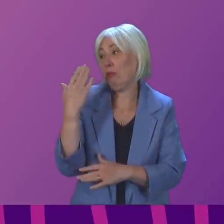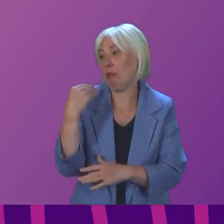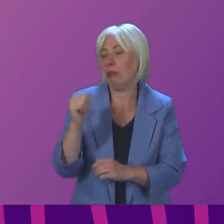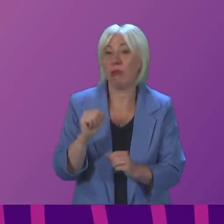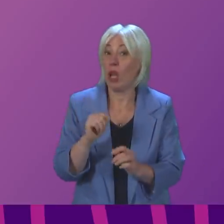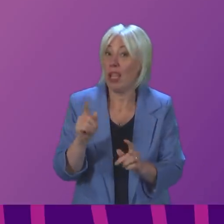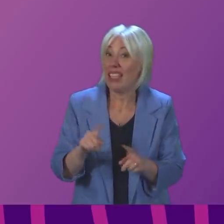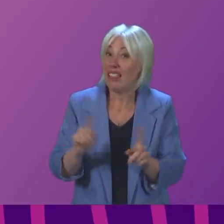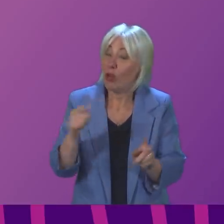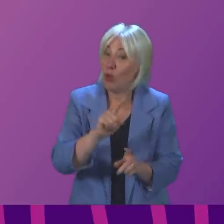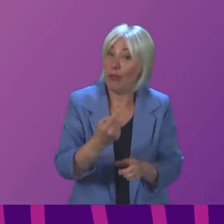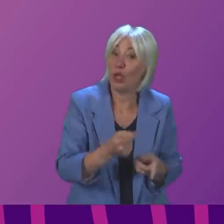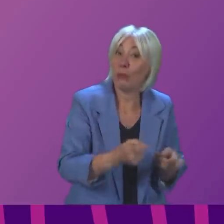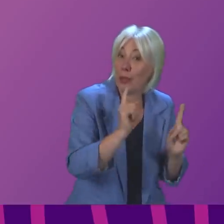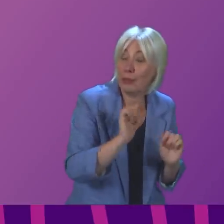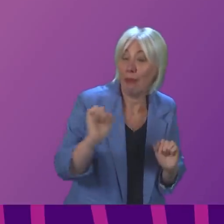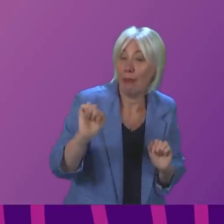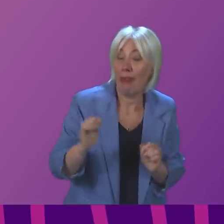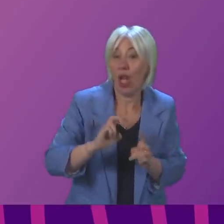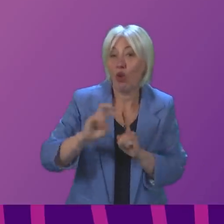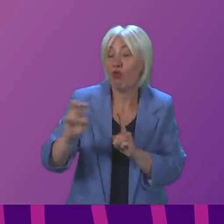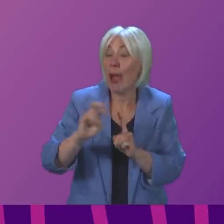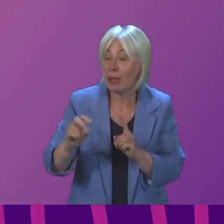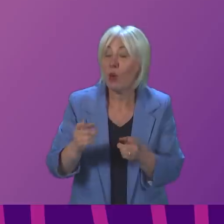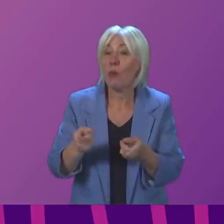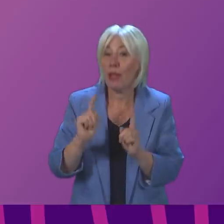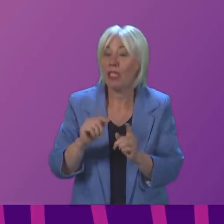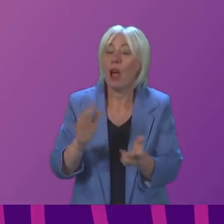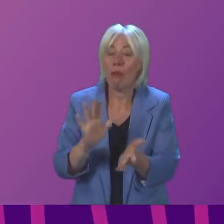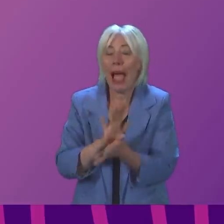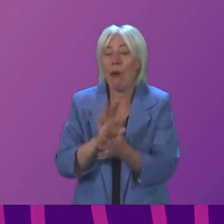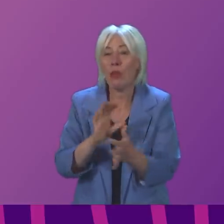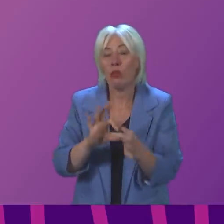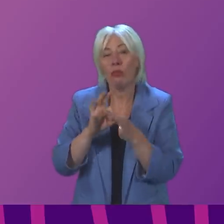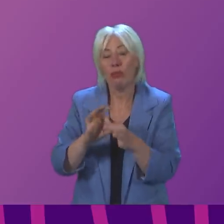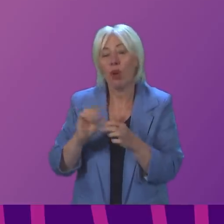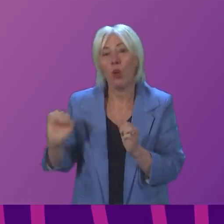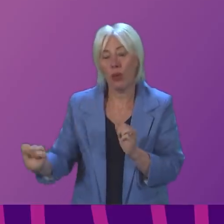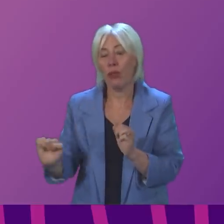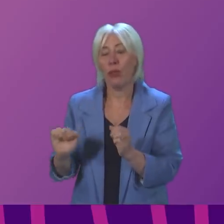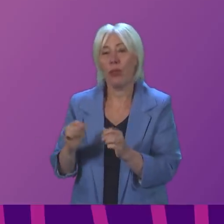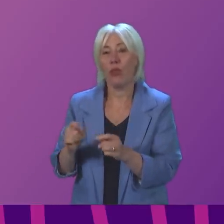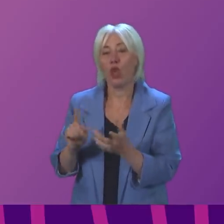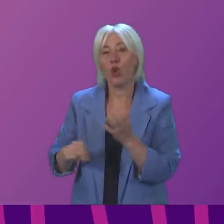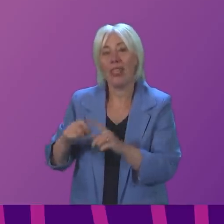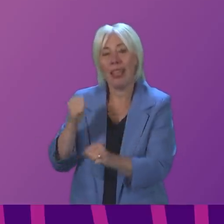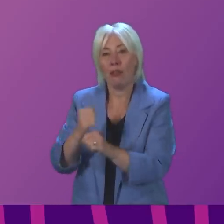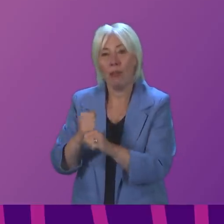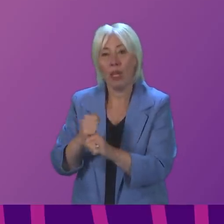unlike the First Minister, is prepared to have talks with the UK government on the funding for the A75. That would be a good thing.